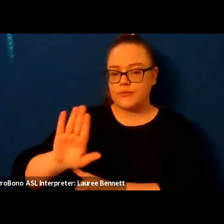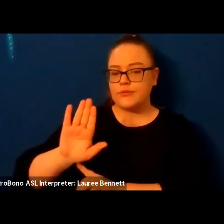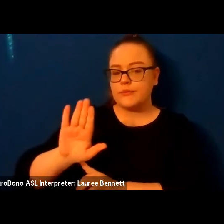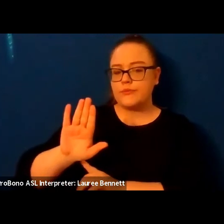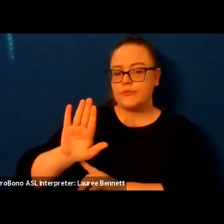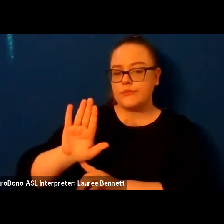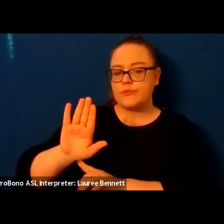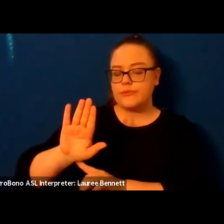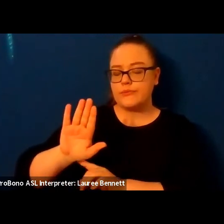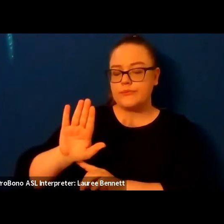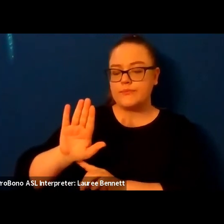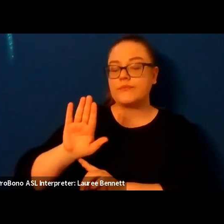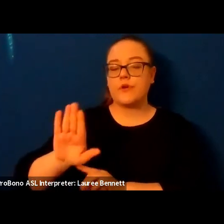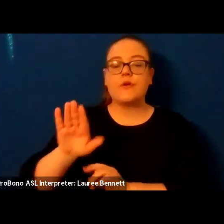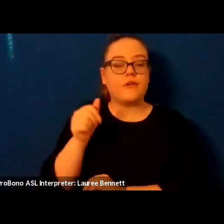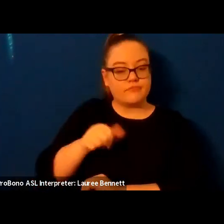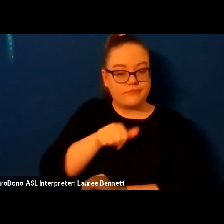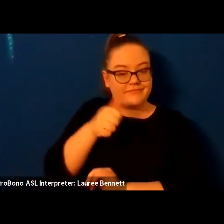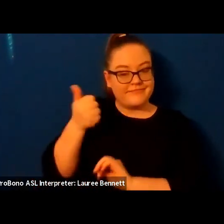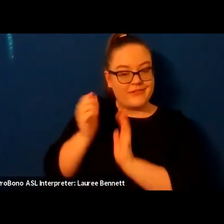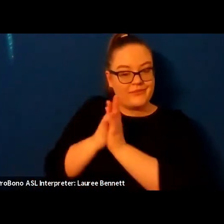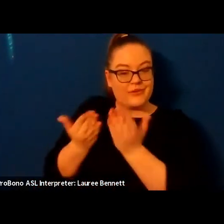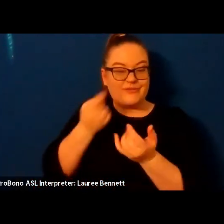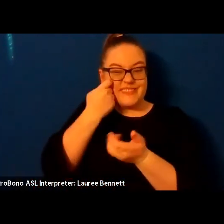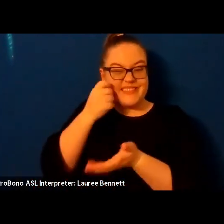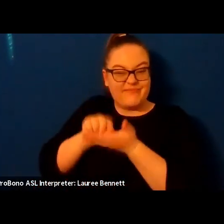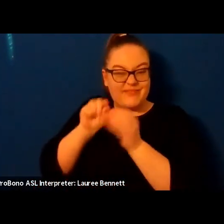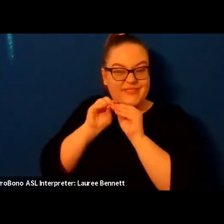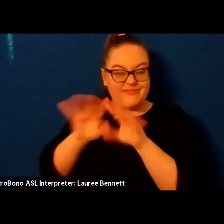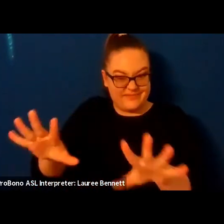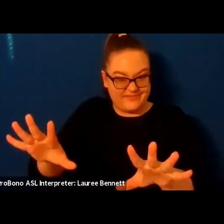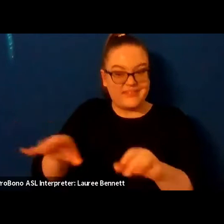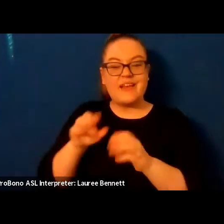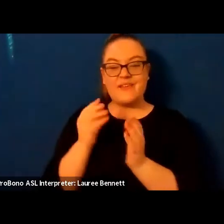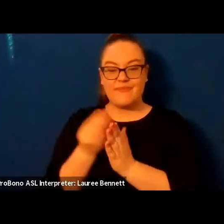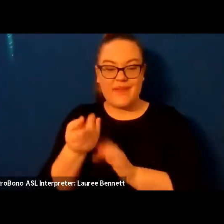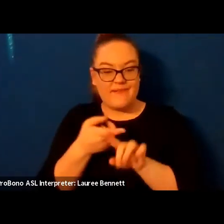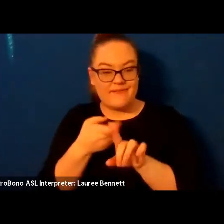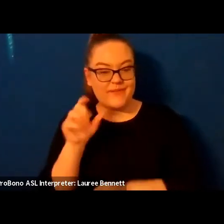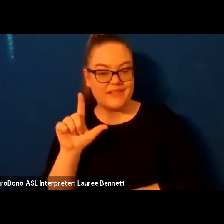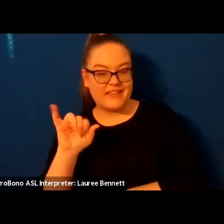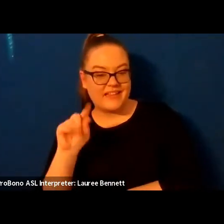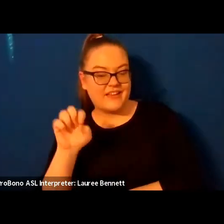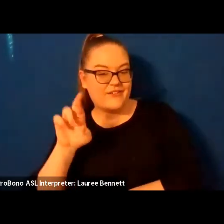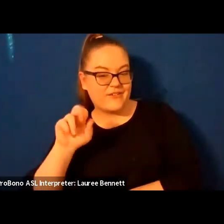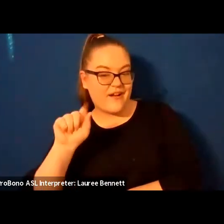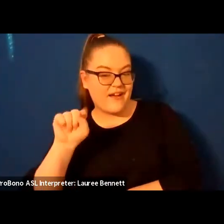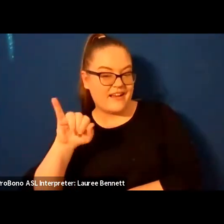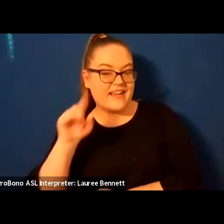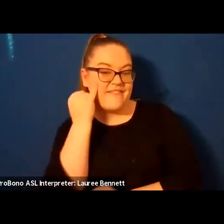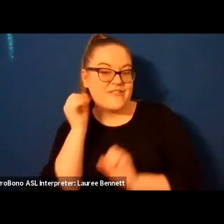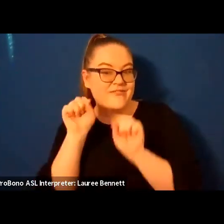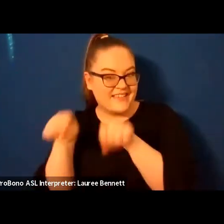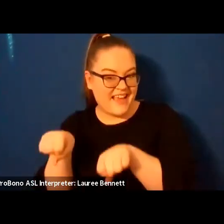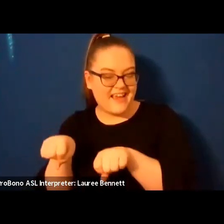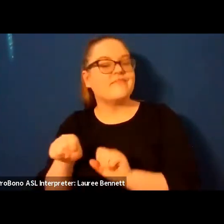this month it's phenomenal you should read it um and buy it from literati if you can um molly sorry and after